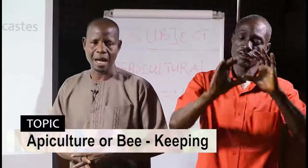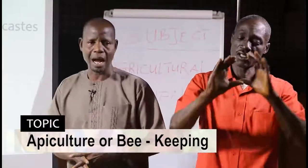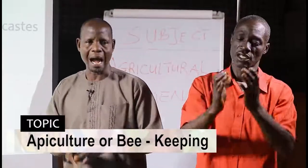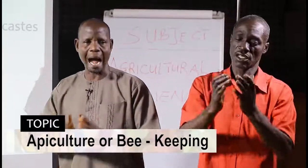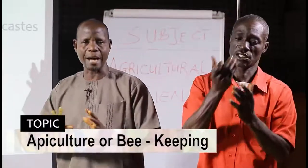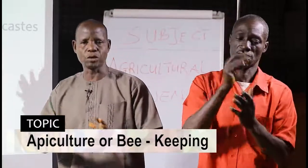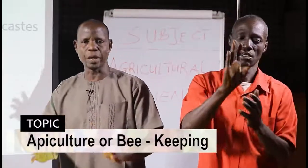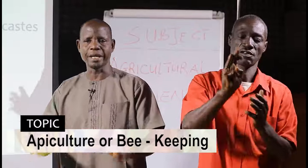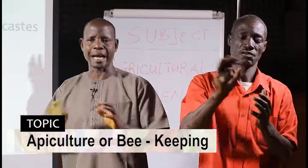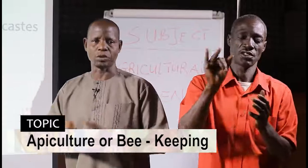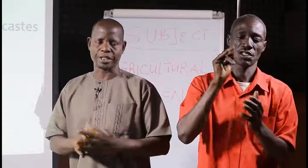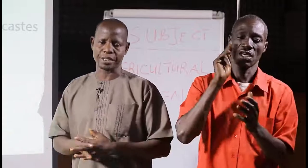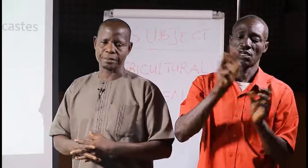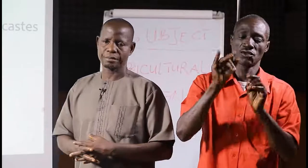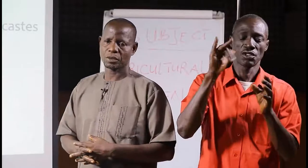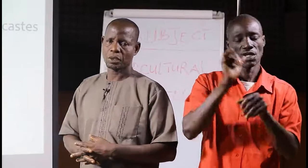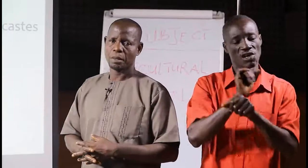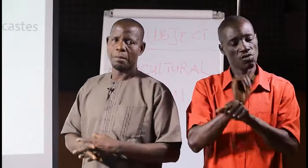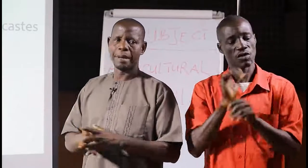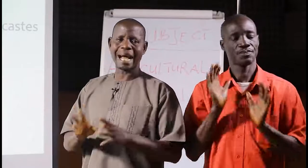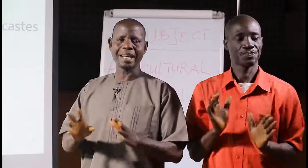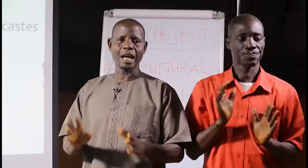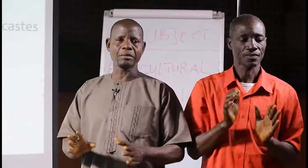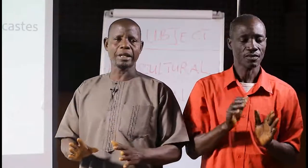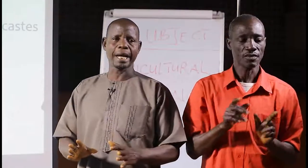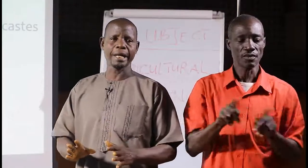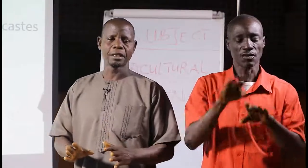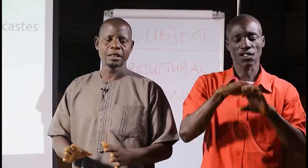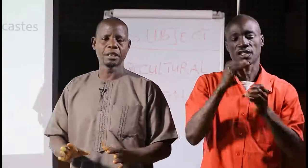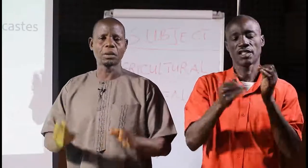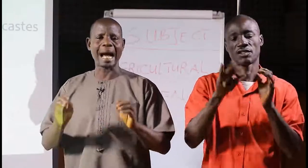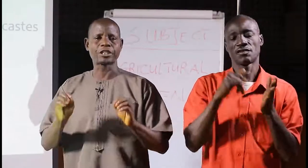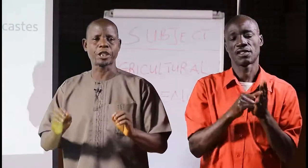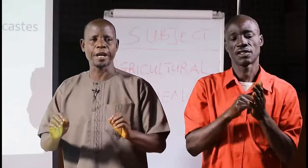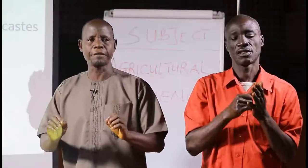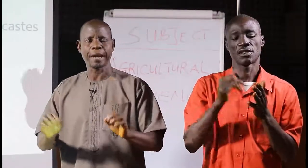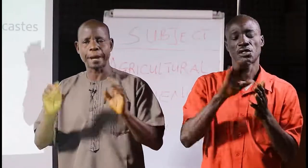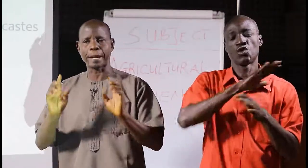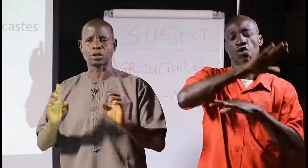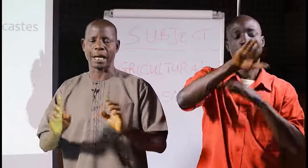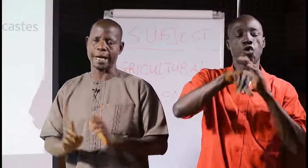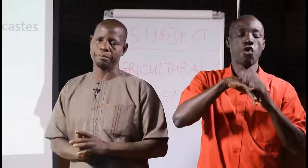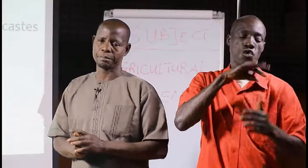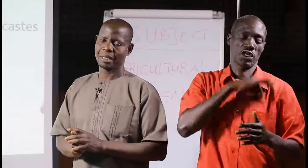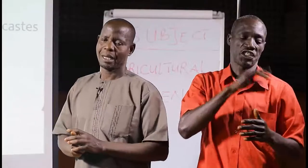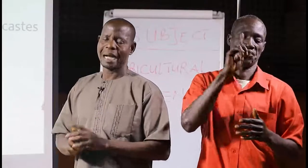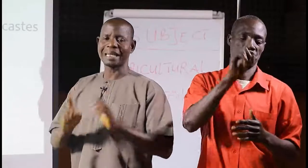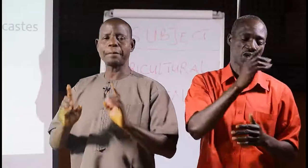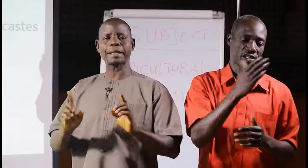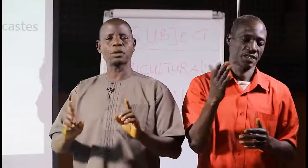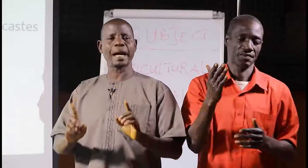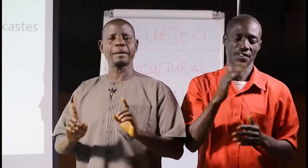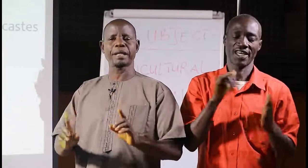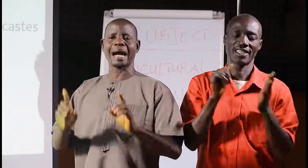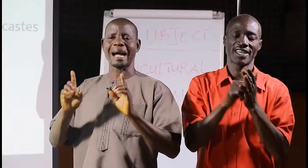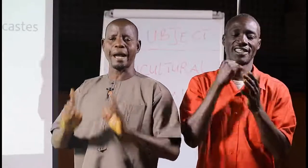are doing their duties. But at the end of the day, they will achieve a particular aim. And